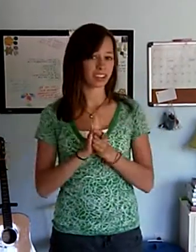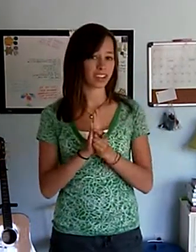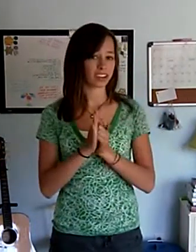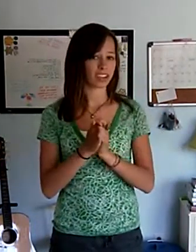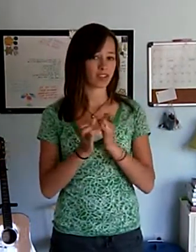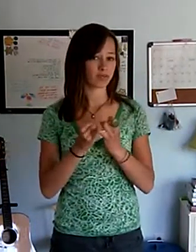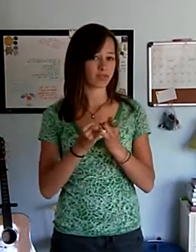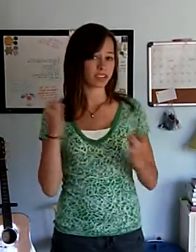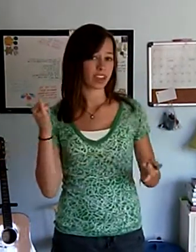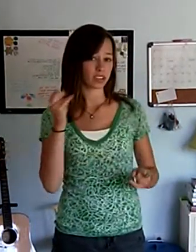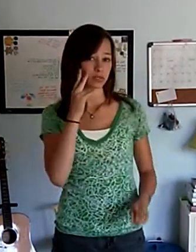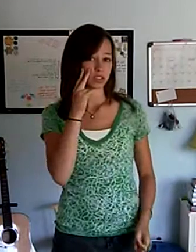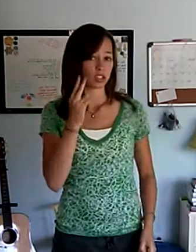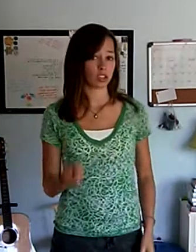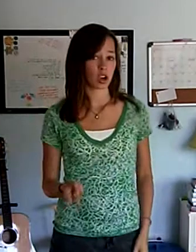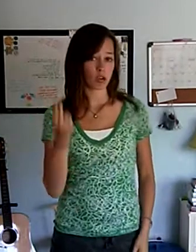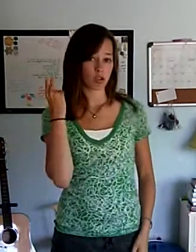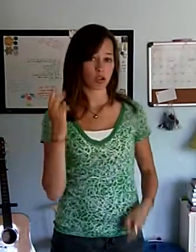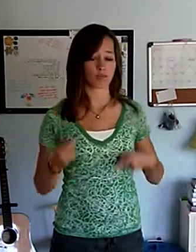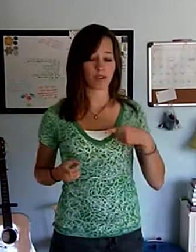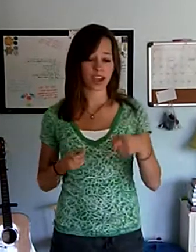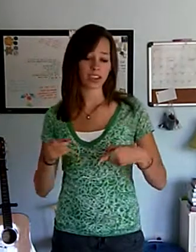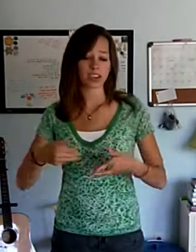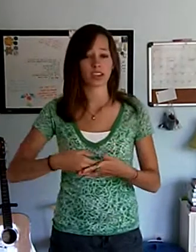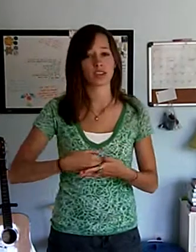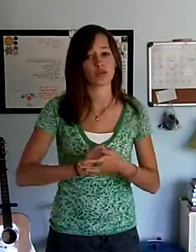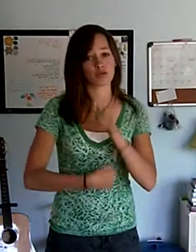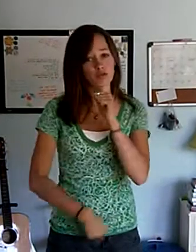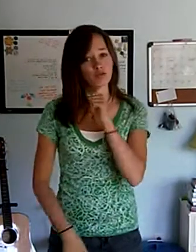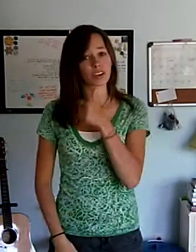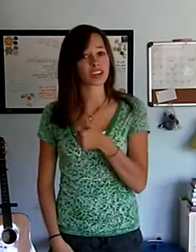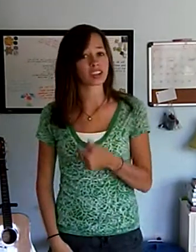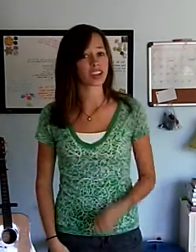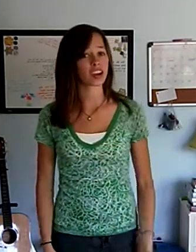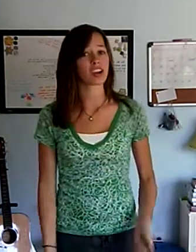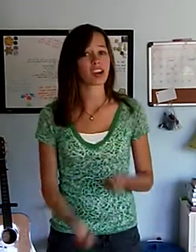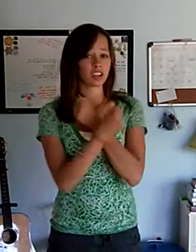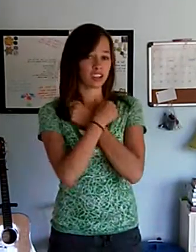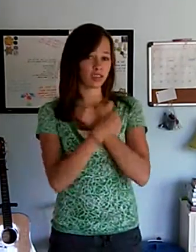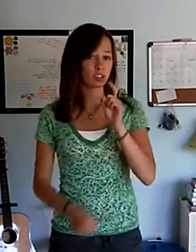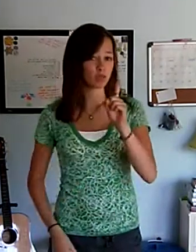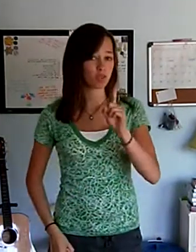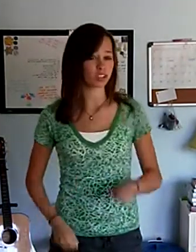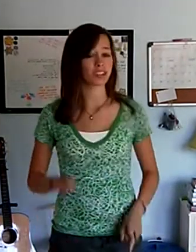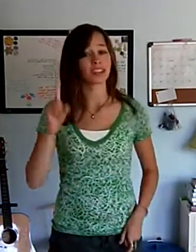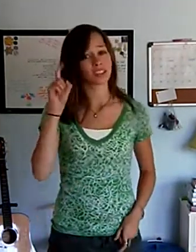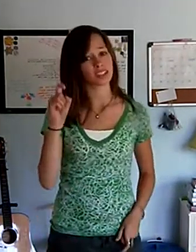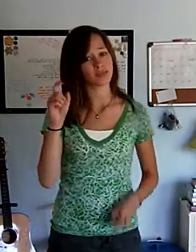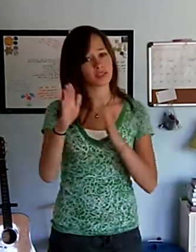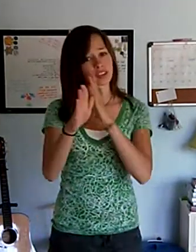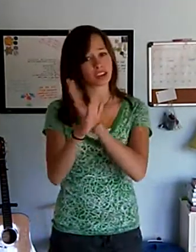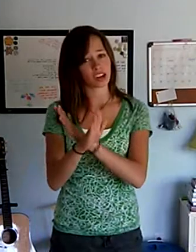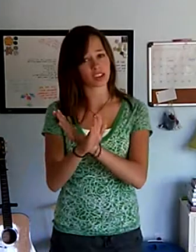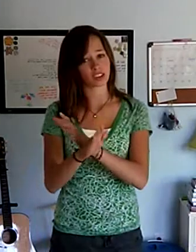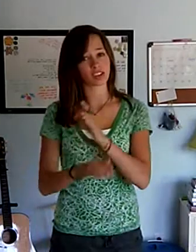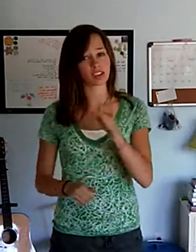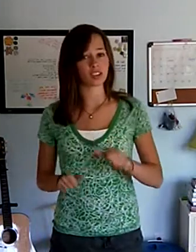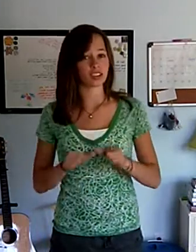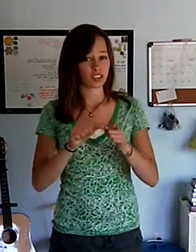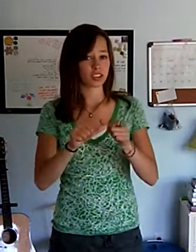like it was my last one Don't look back at a new direction I loved you once, needed protection You're